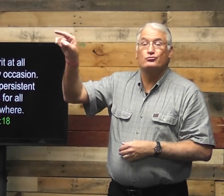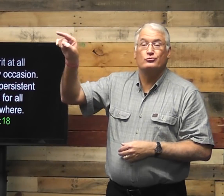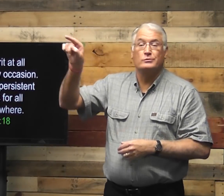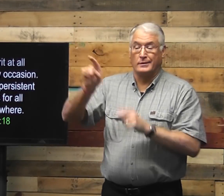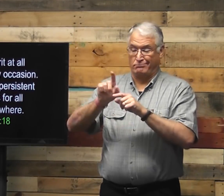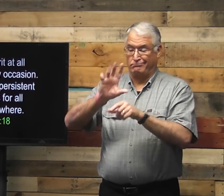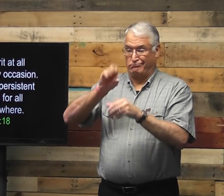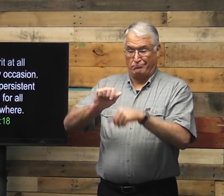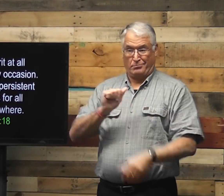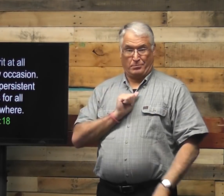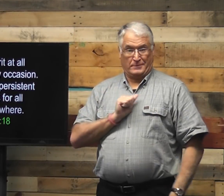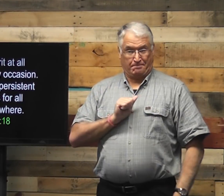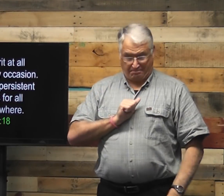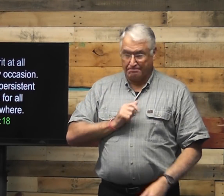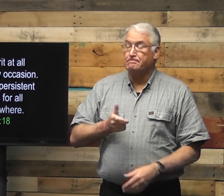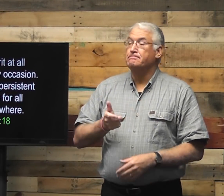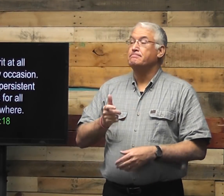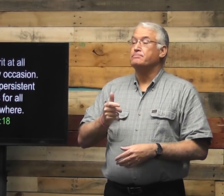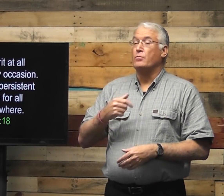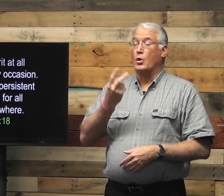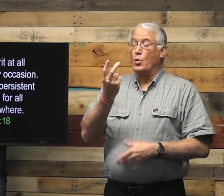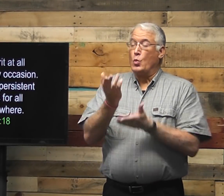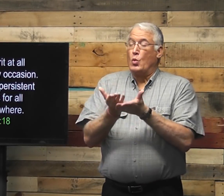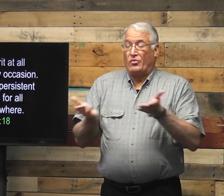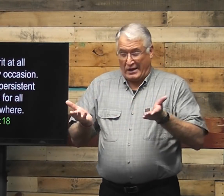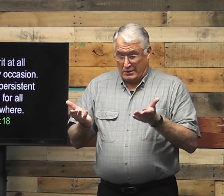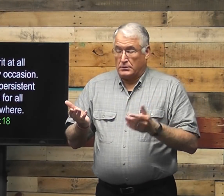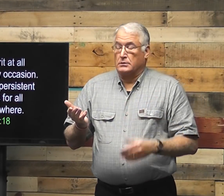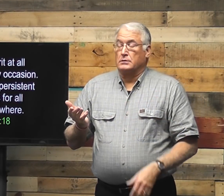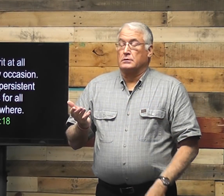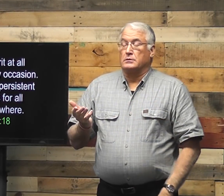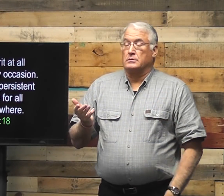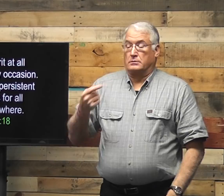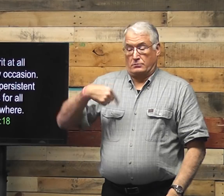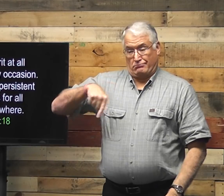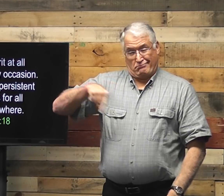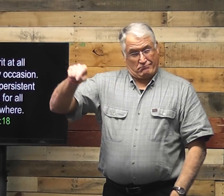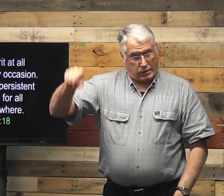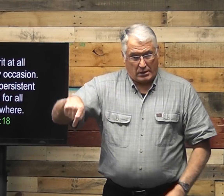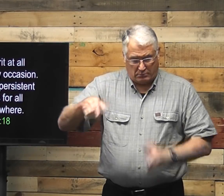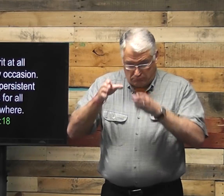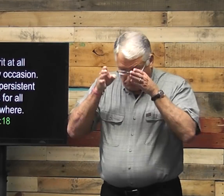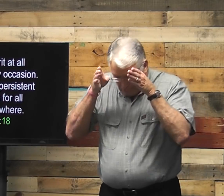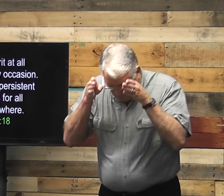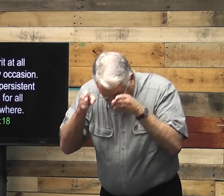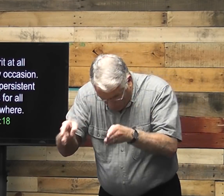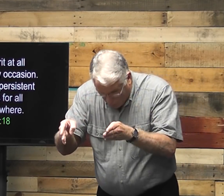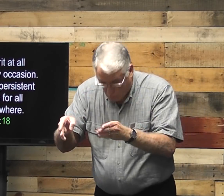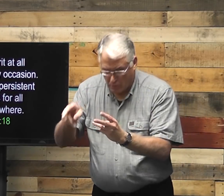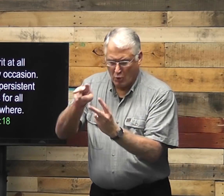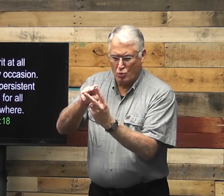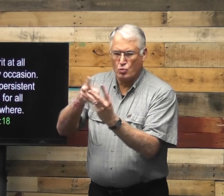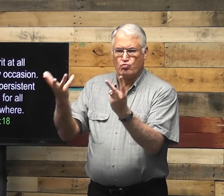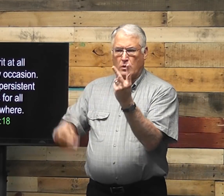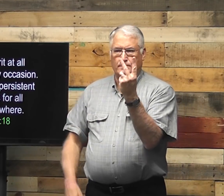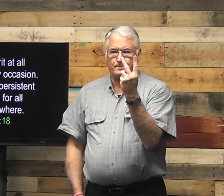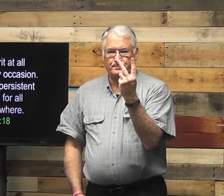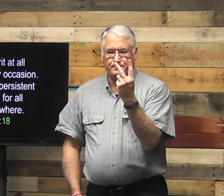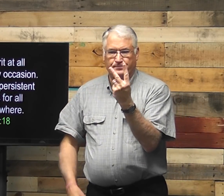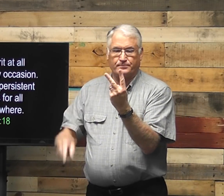You know, there's pastors, including myself. Two things that we must focus in on. What are